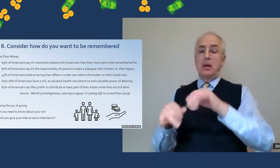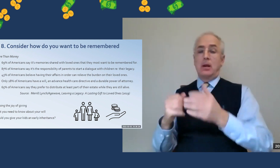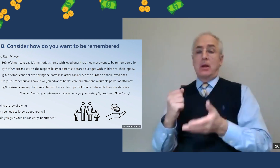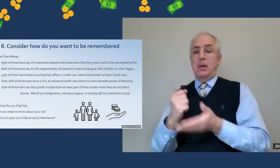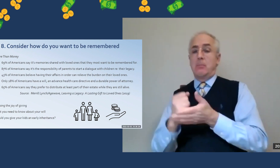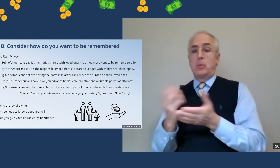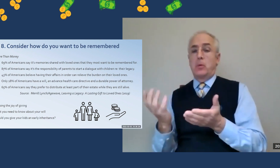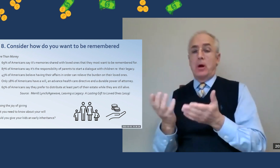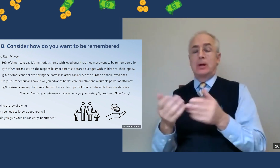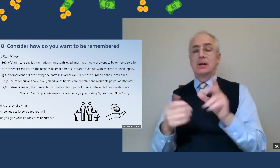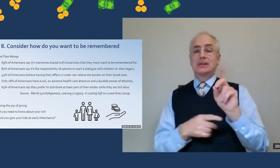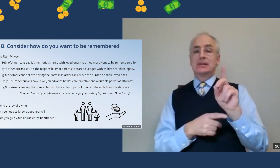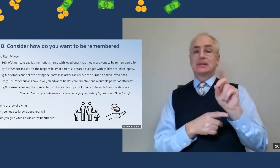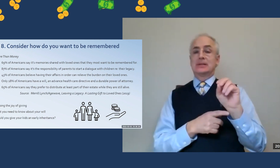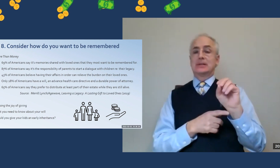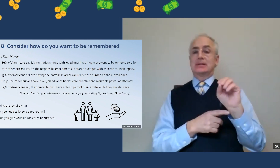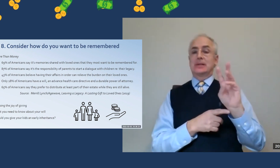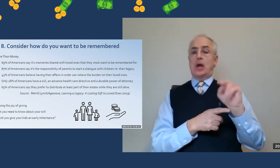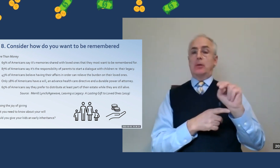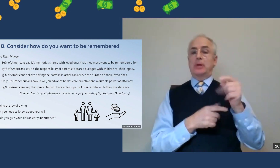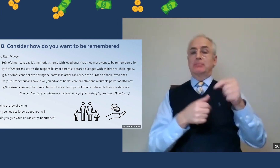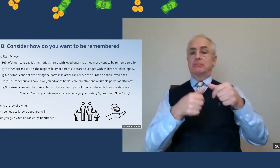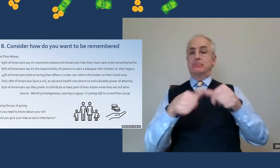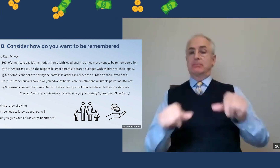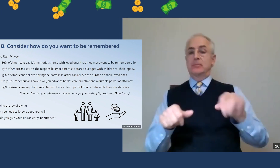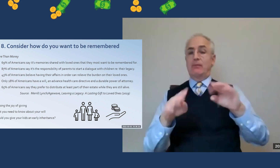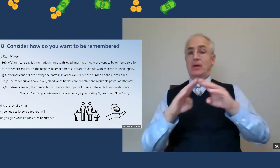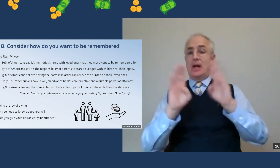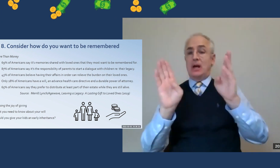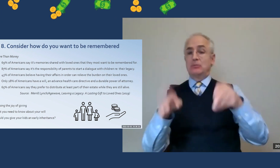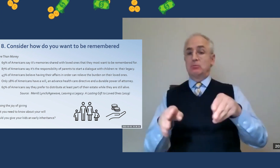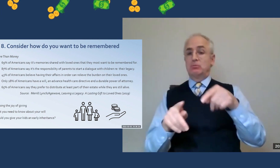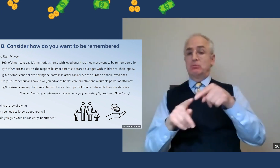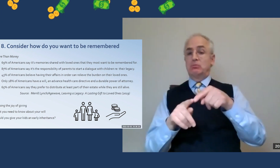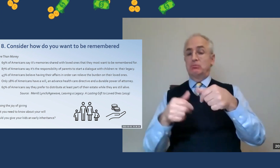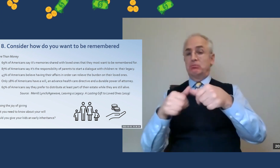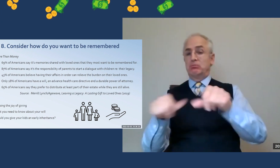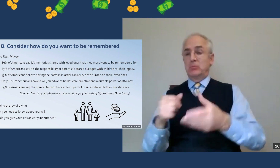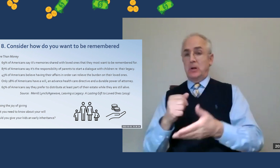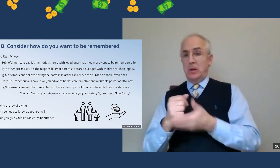One common example is helping with down payments on a home.